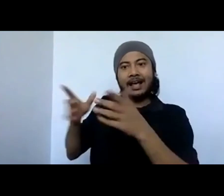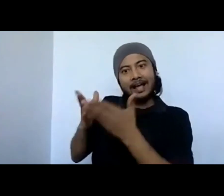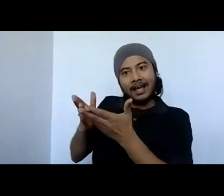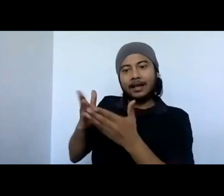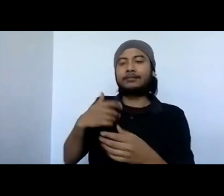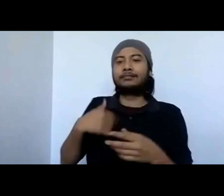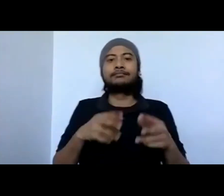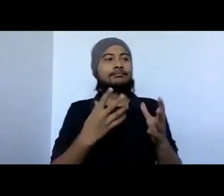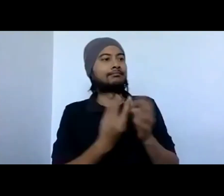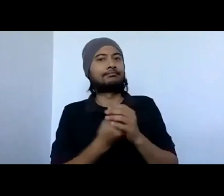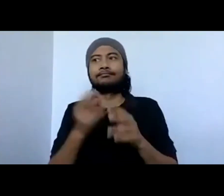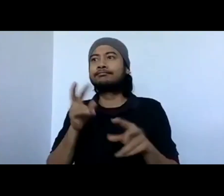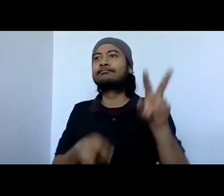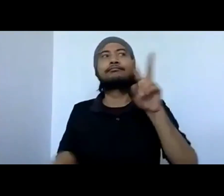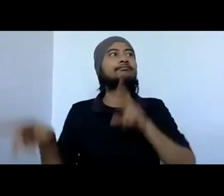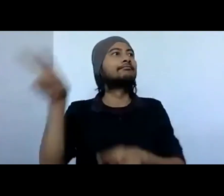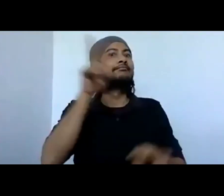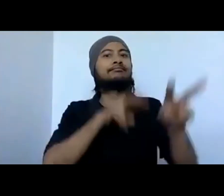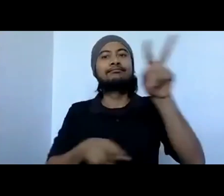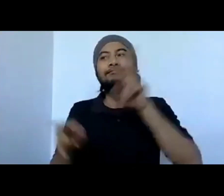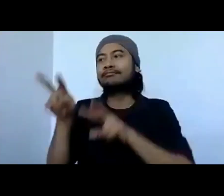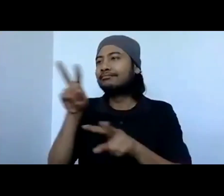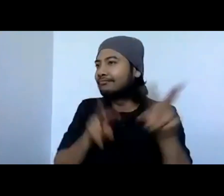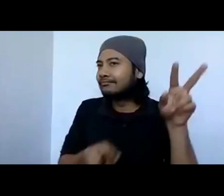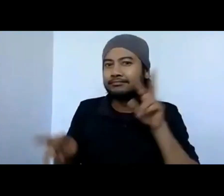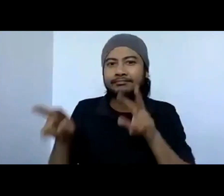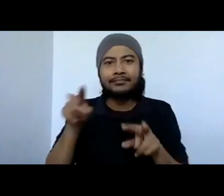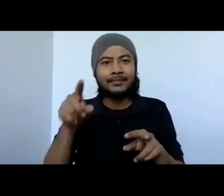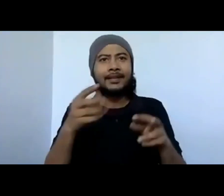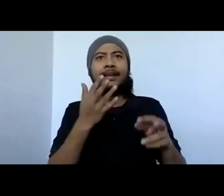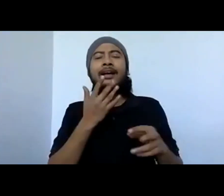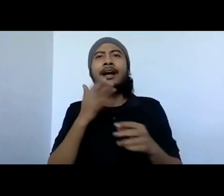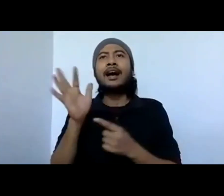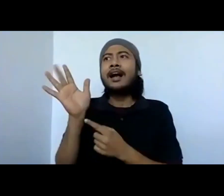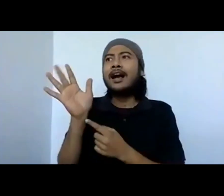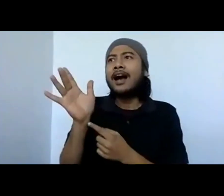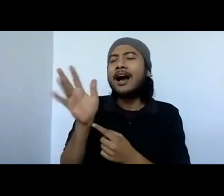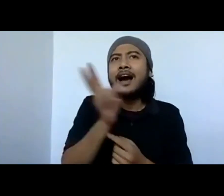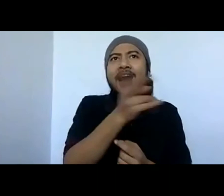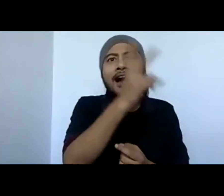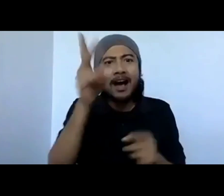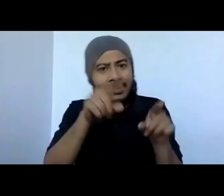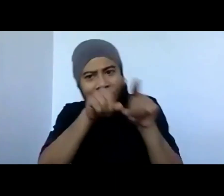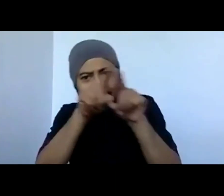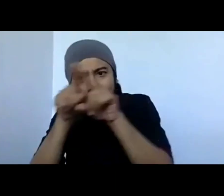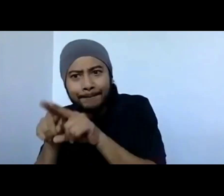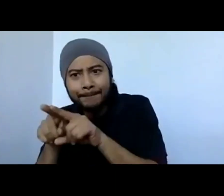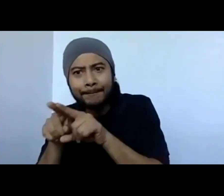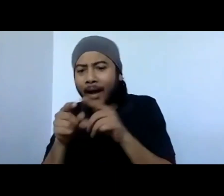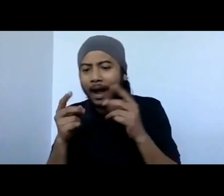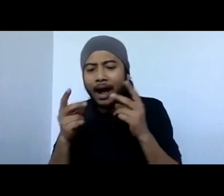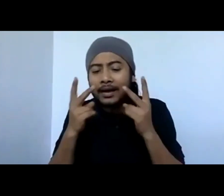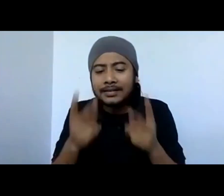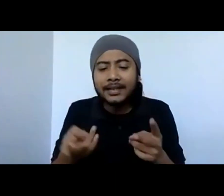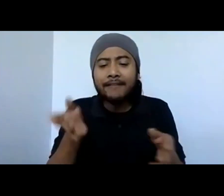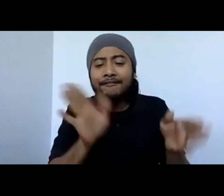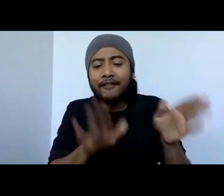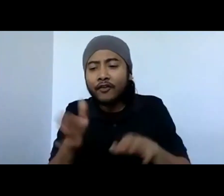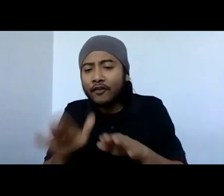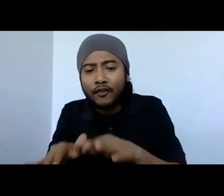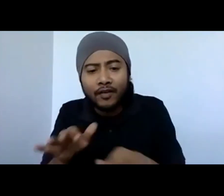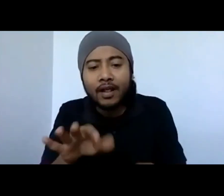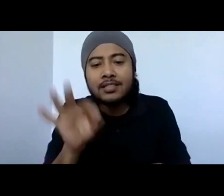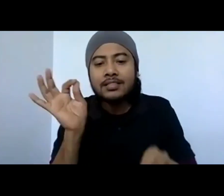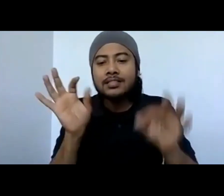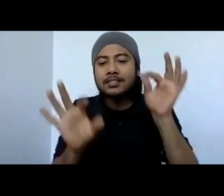nature. What is it? Have we seen different color leaves fallen down? So we pick them up. So we do a nature